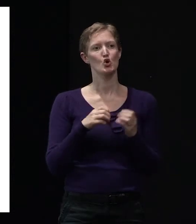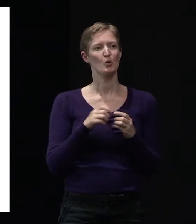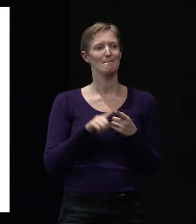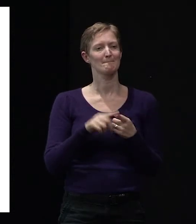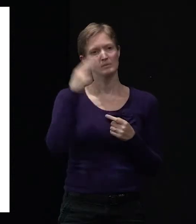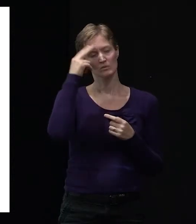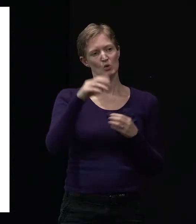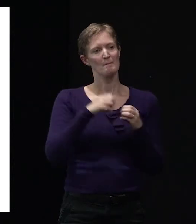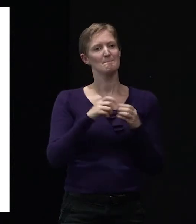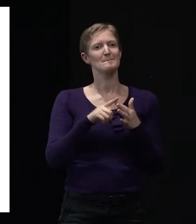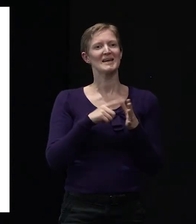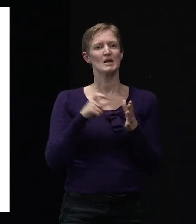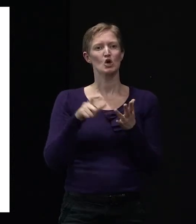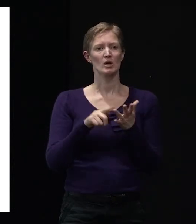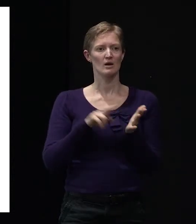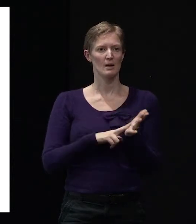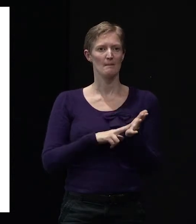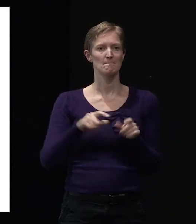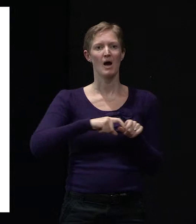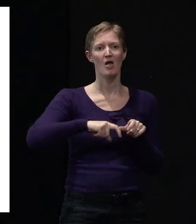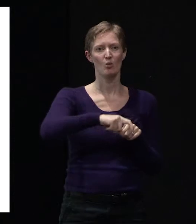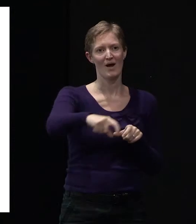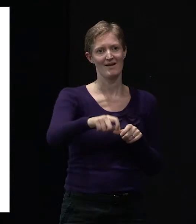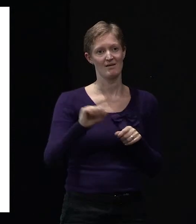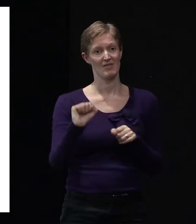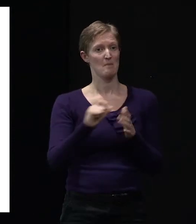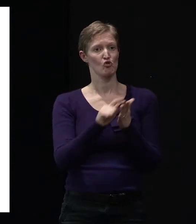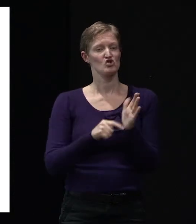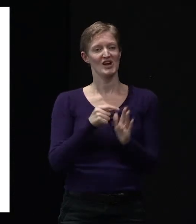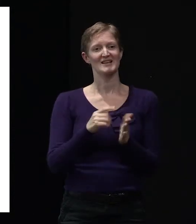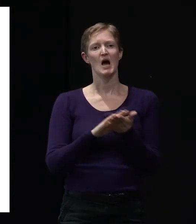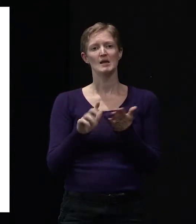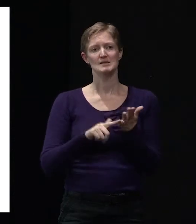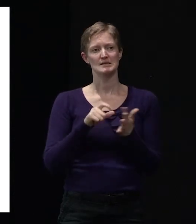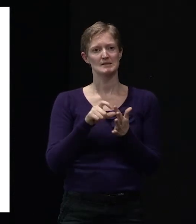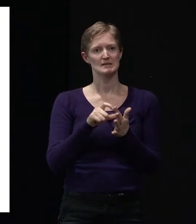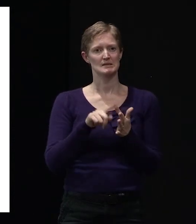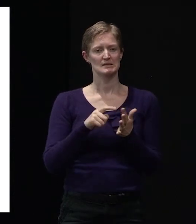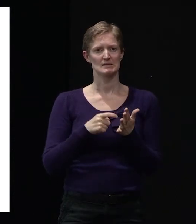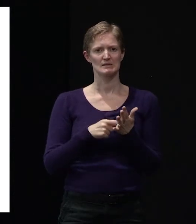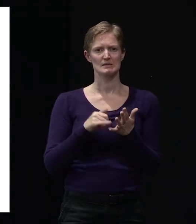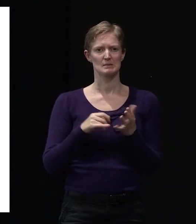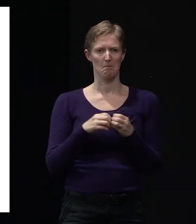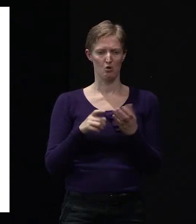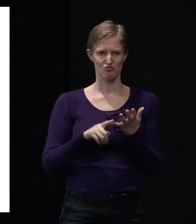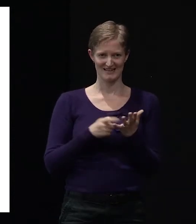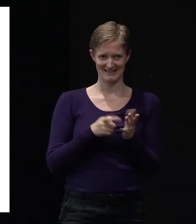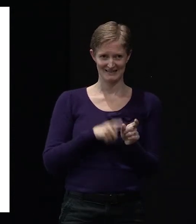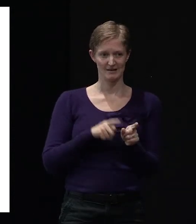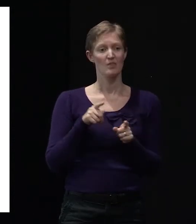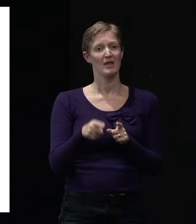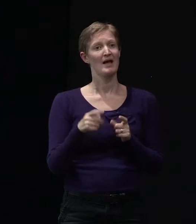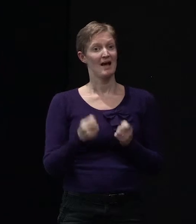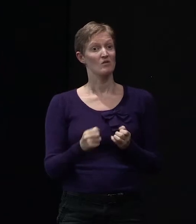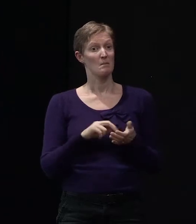the Huntsbury project. Beacon Pathway have a plan for insulating a number of